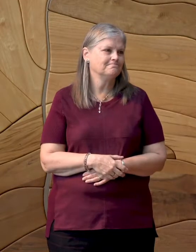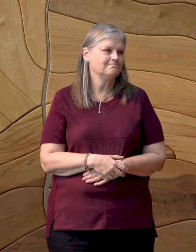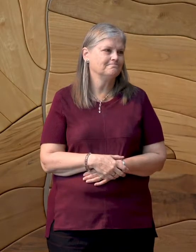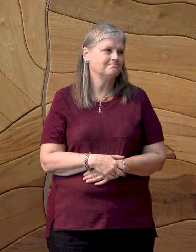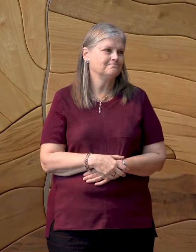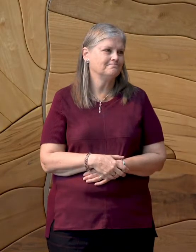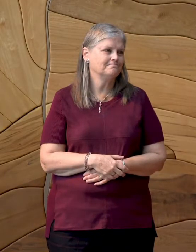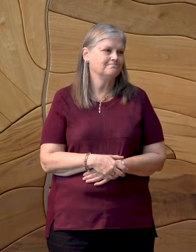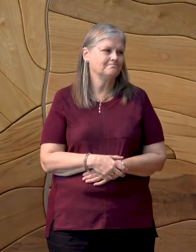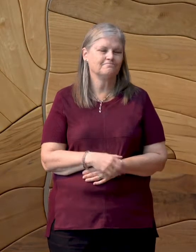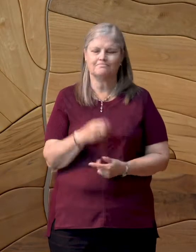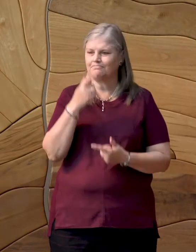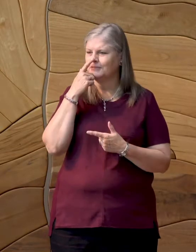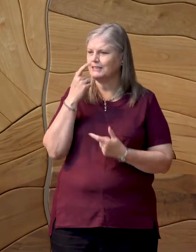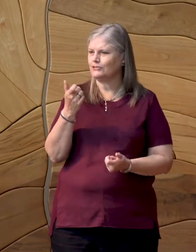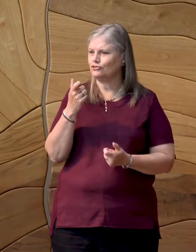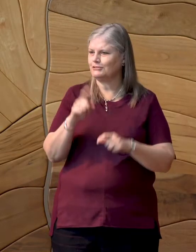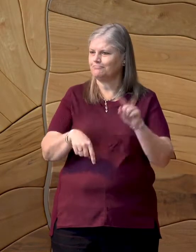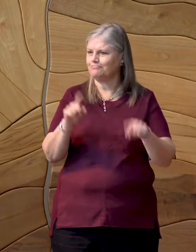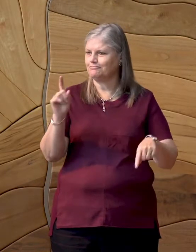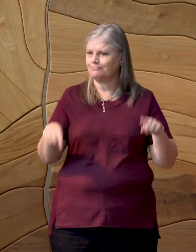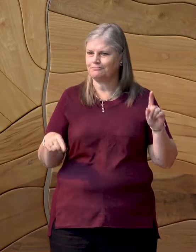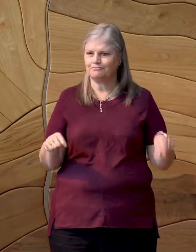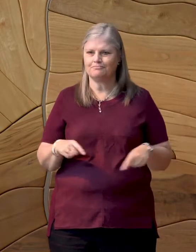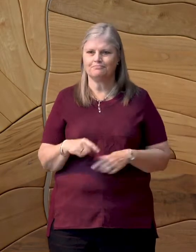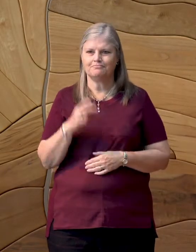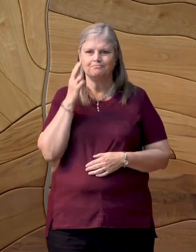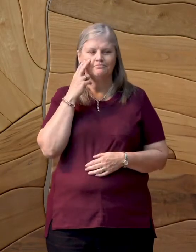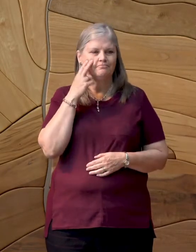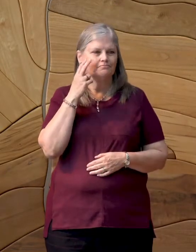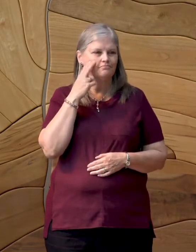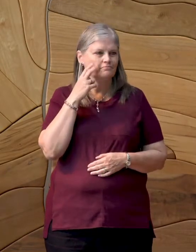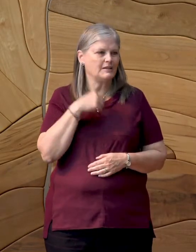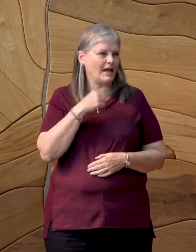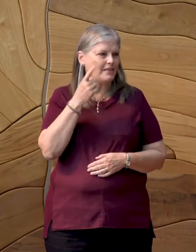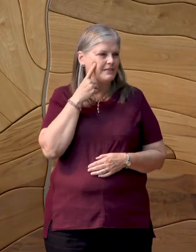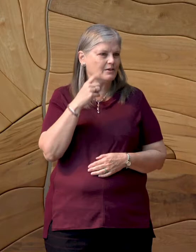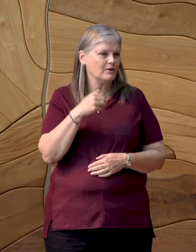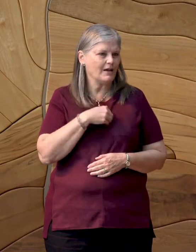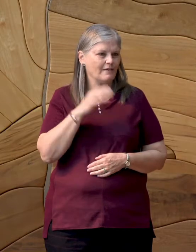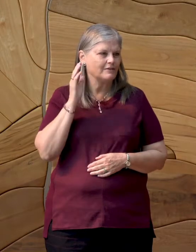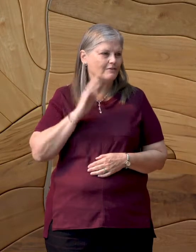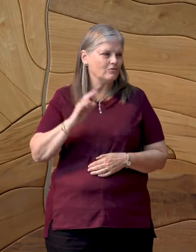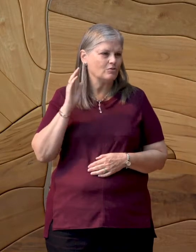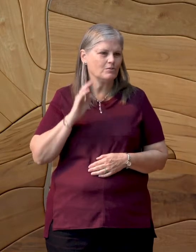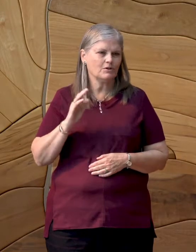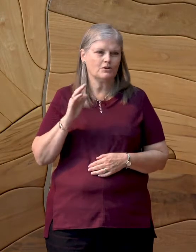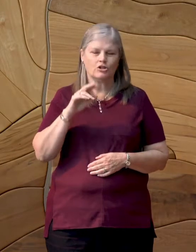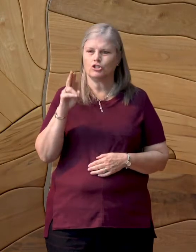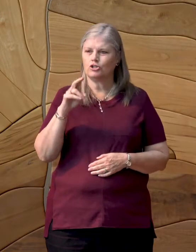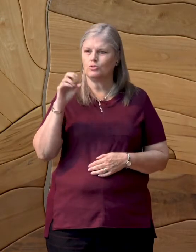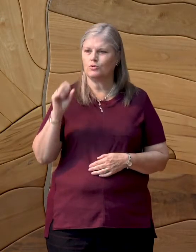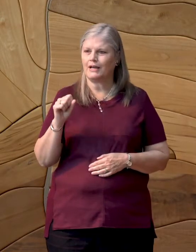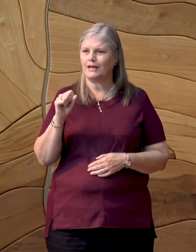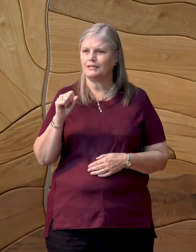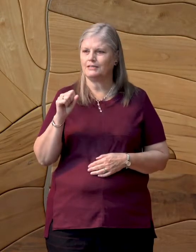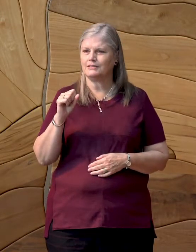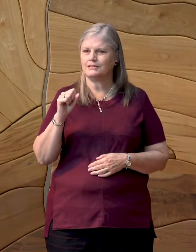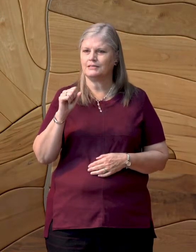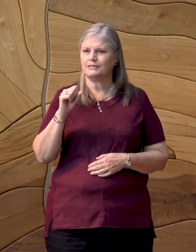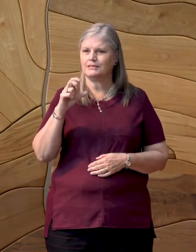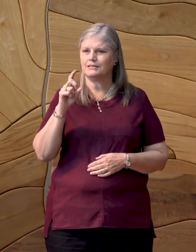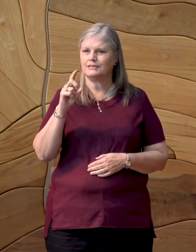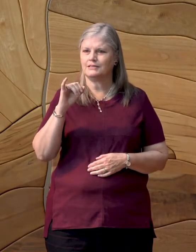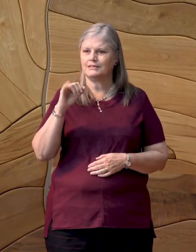There's an interesting diversity. Let's see. I think we have a former U.S. diplomat